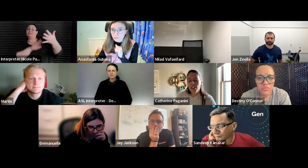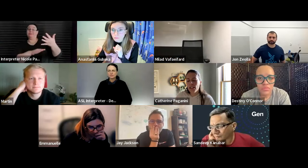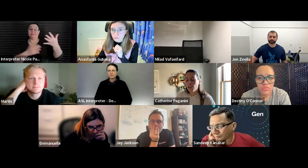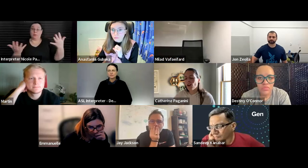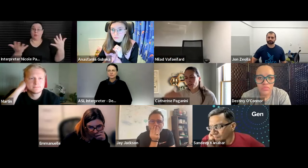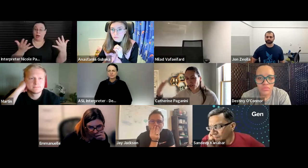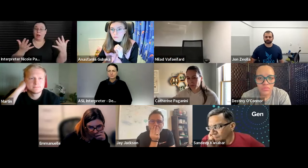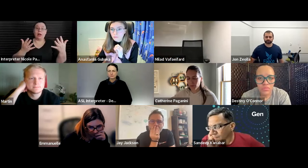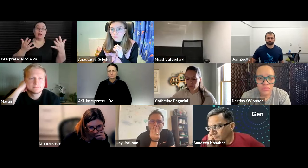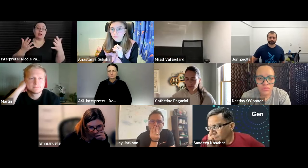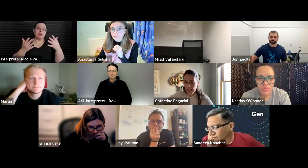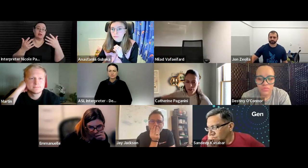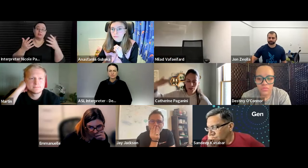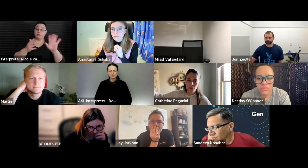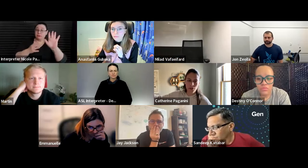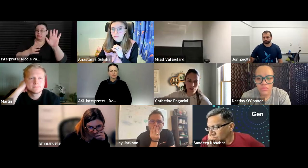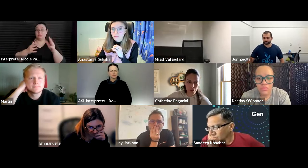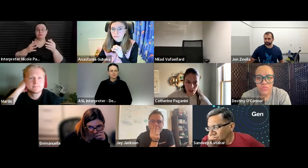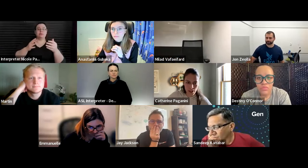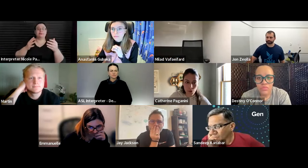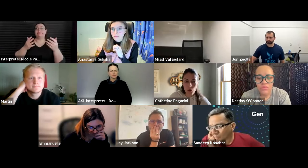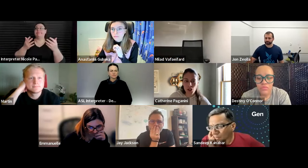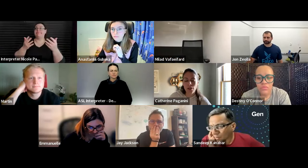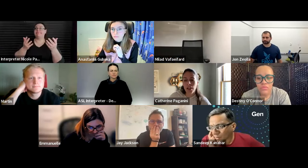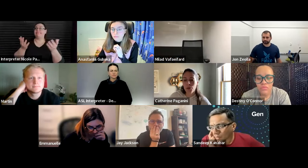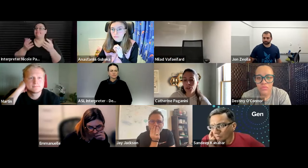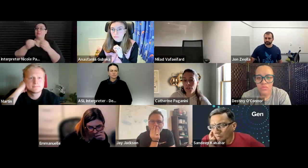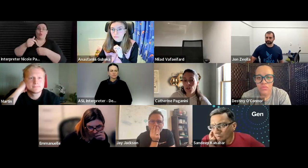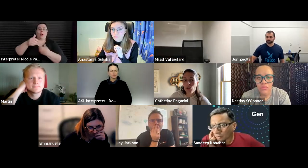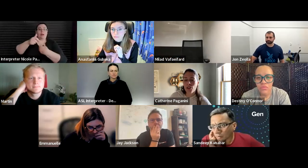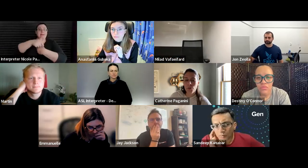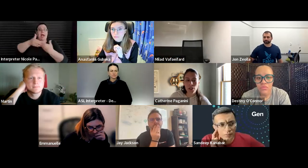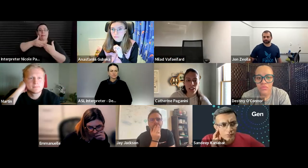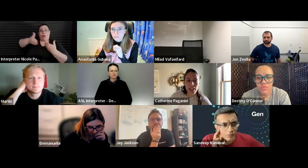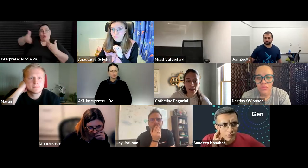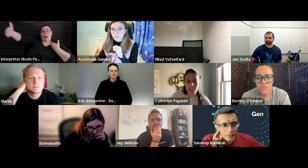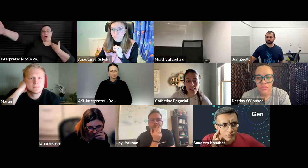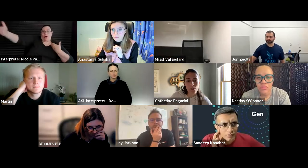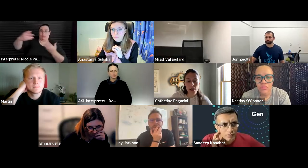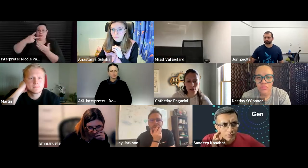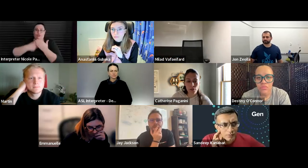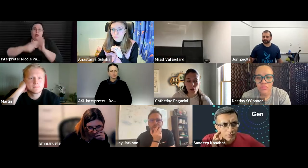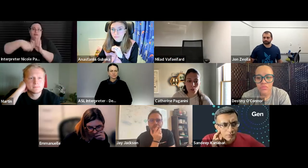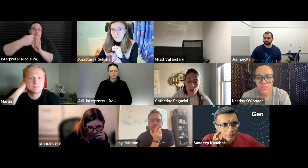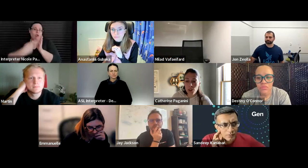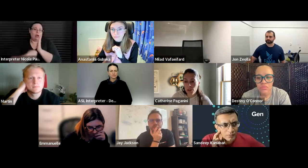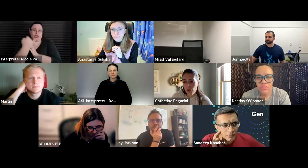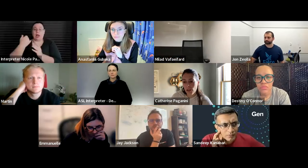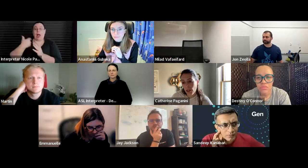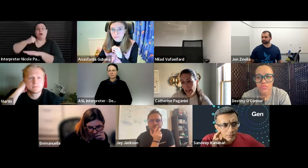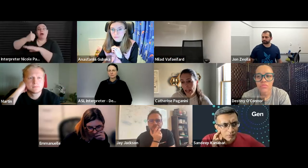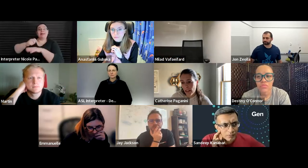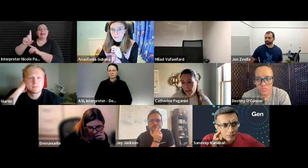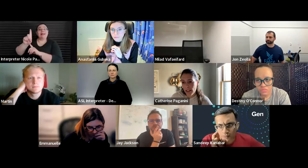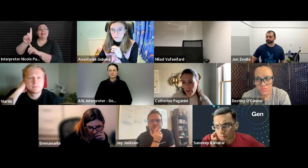loved this is a long-term kind of project but i would love to start building a database of interpreters